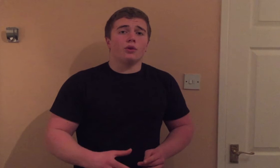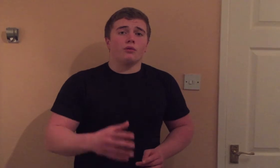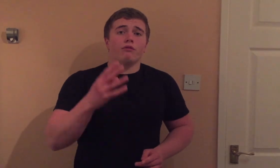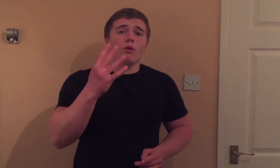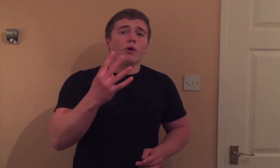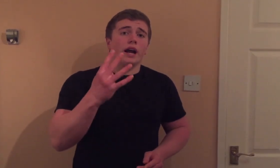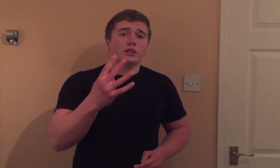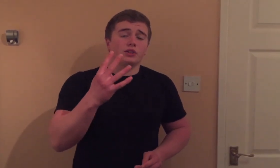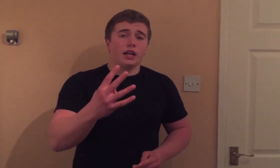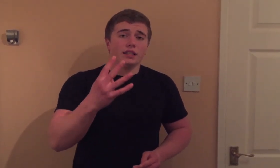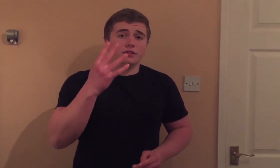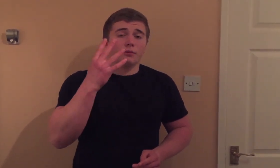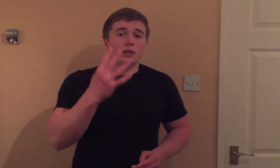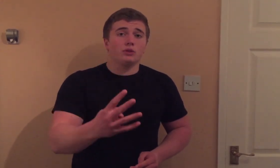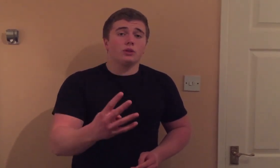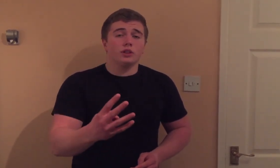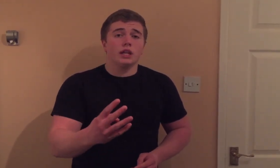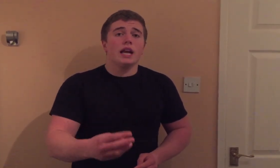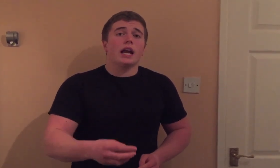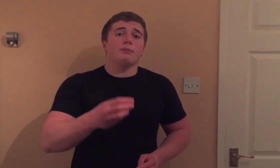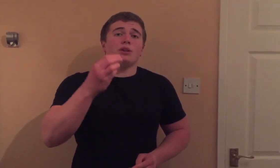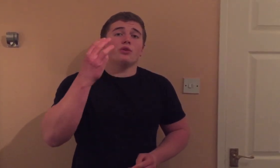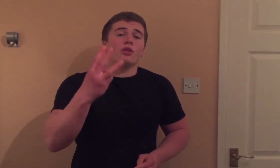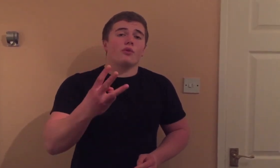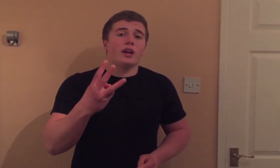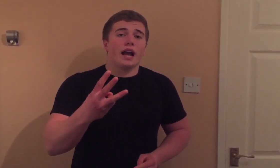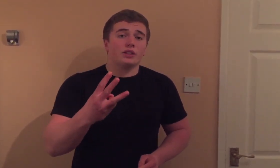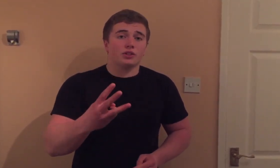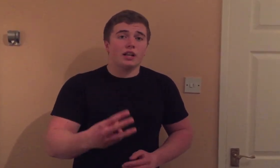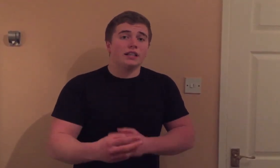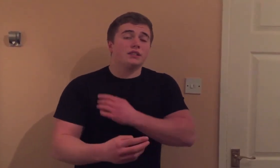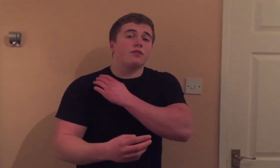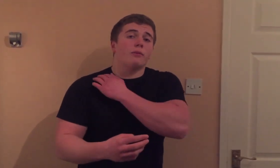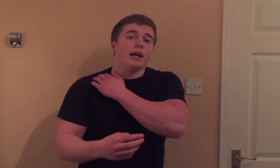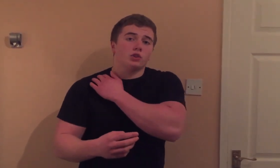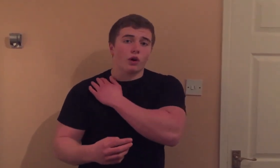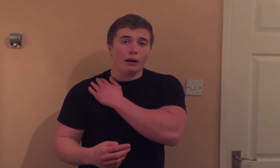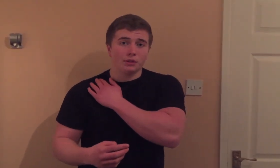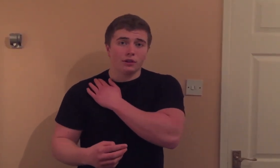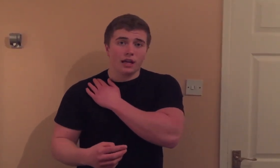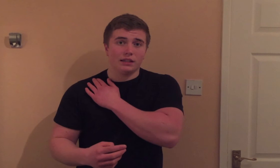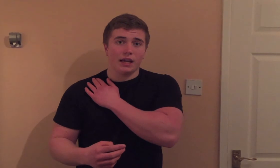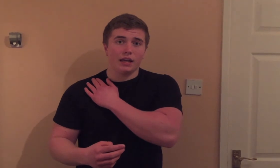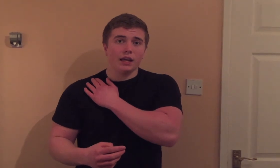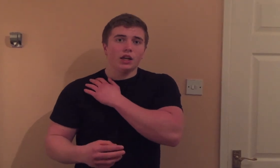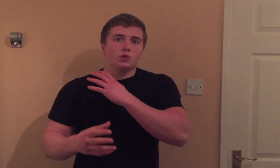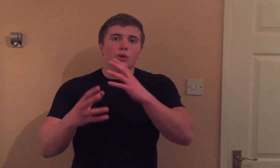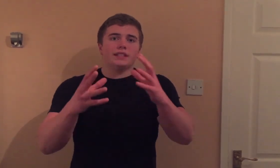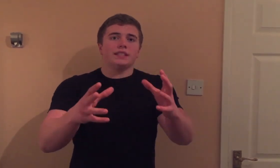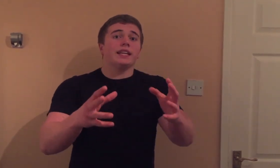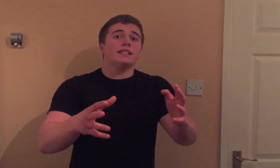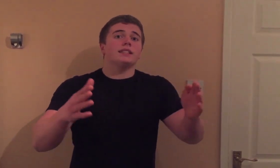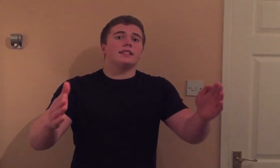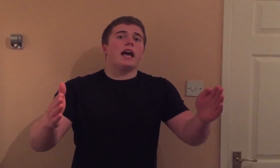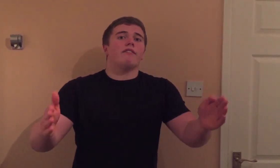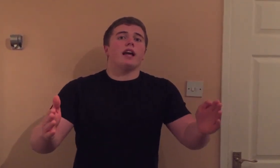doing four exercises for my shoulders, and I'll be doing three exercises for my traps on that day. So it sticks to seven